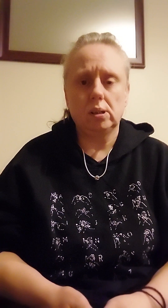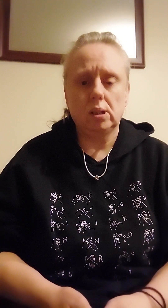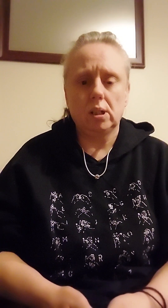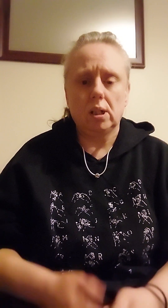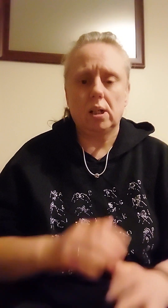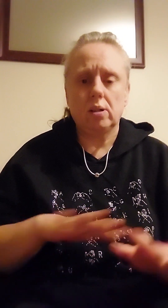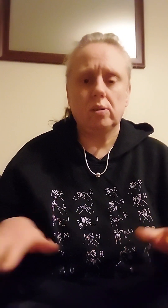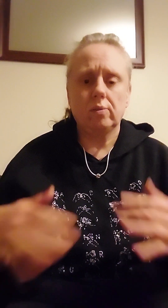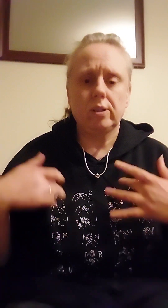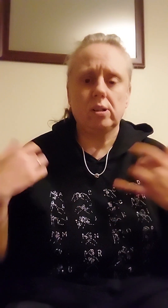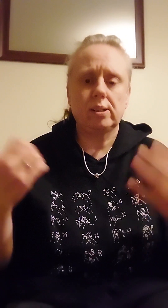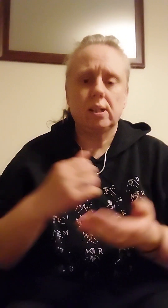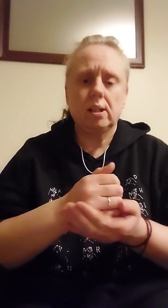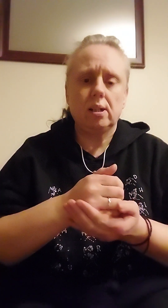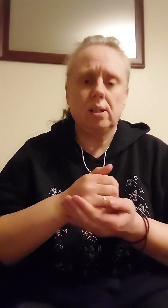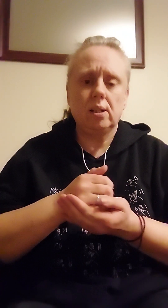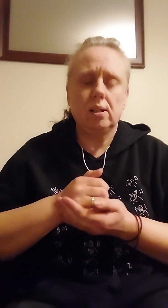I don't feel sad